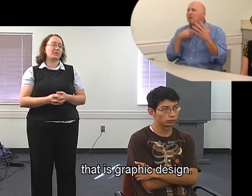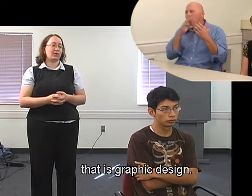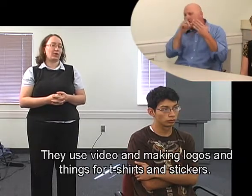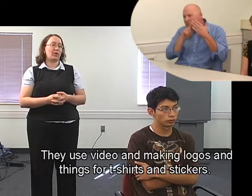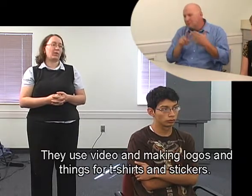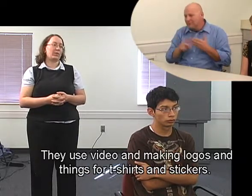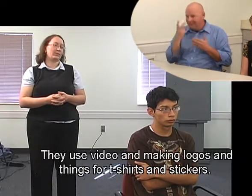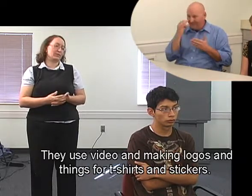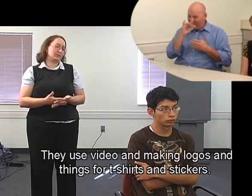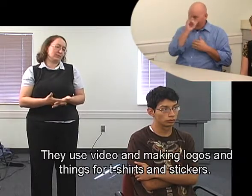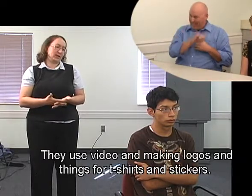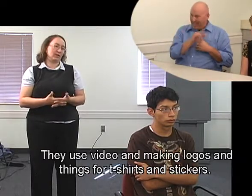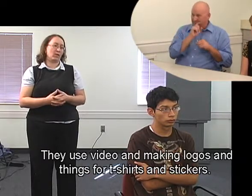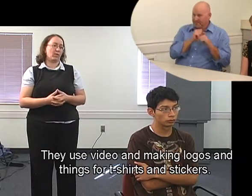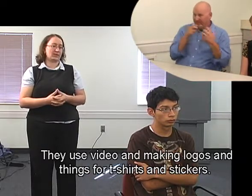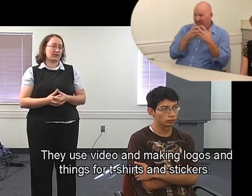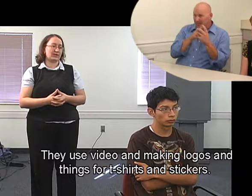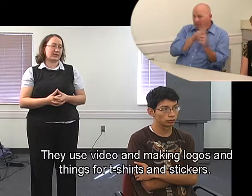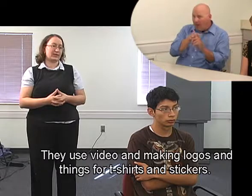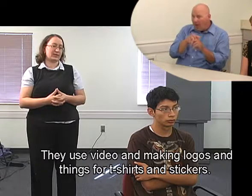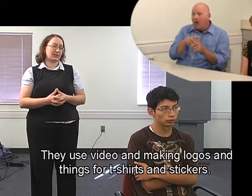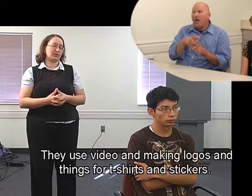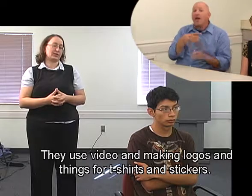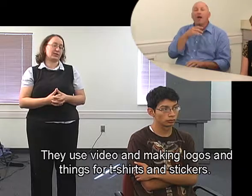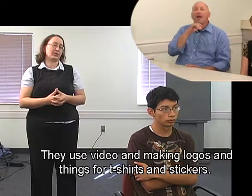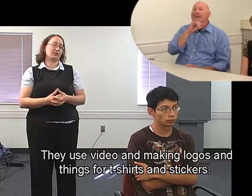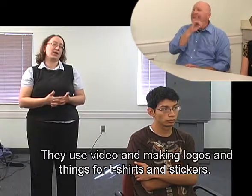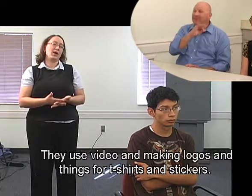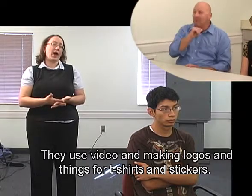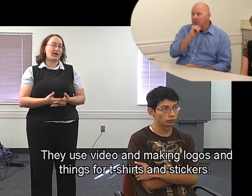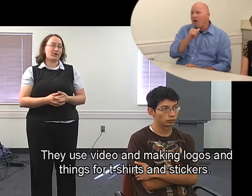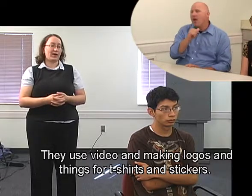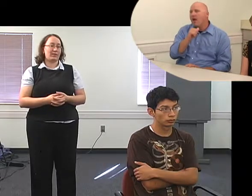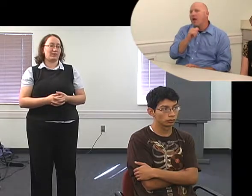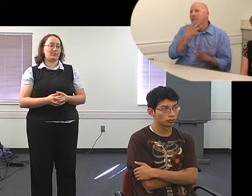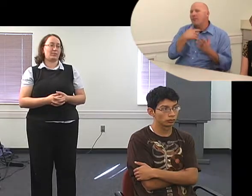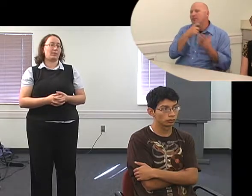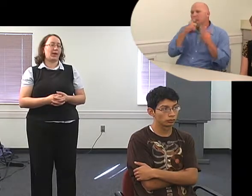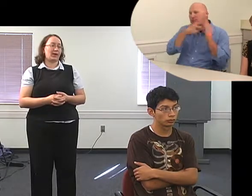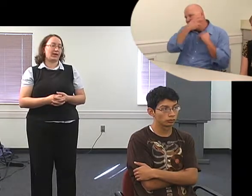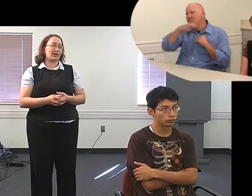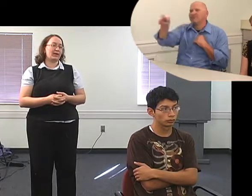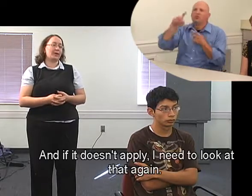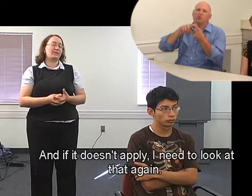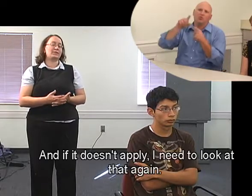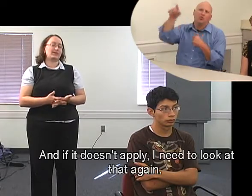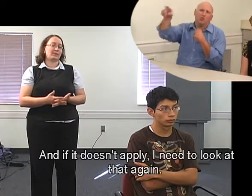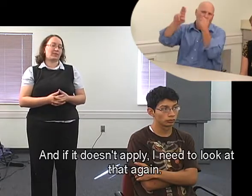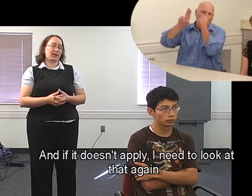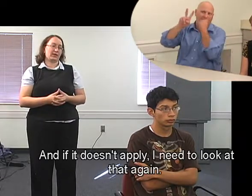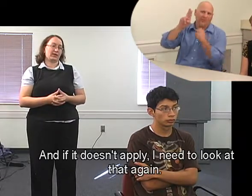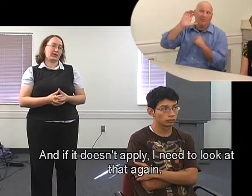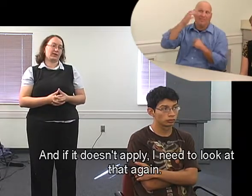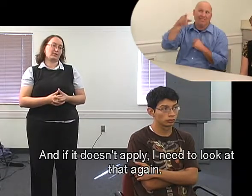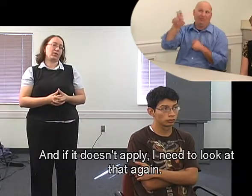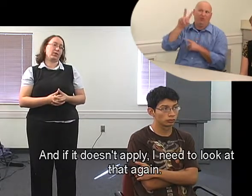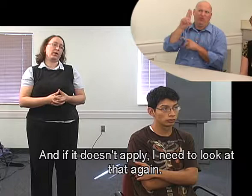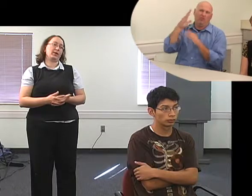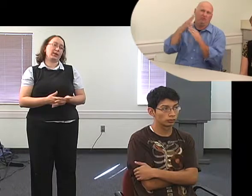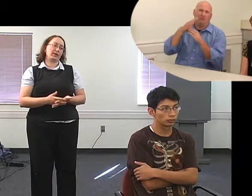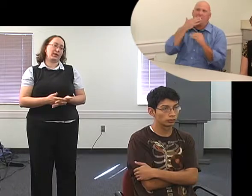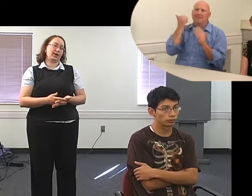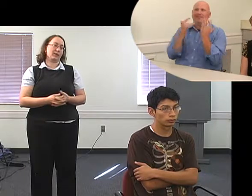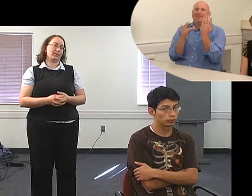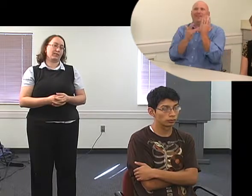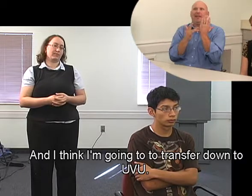They use video and making logos and things like that for t-shirts and stickers. I don't know if that major would apply. If it doesn't apply, I need to look at that some more.